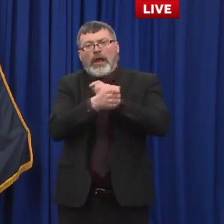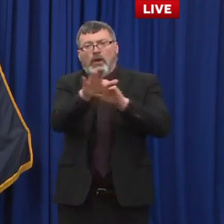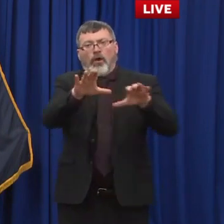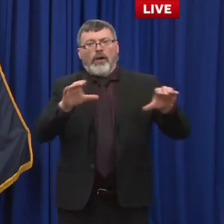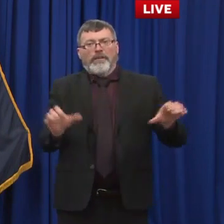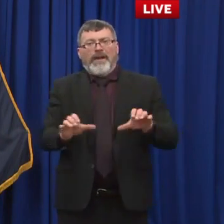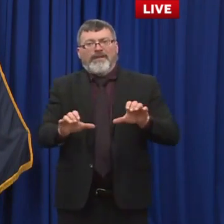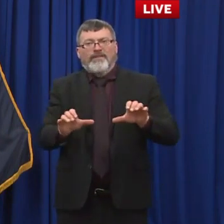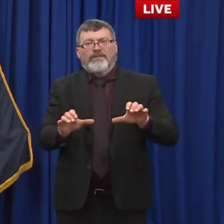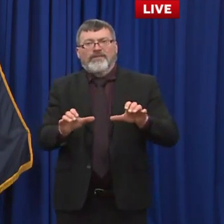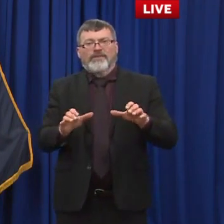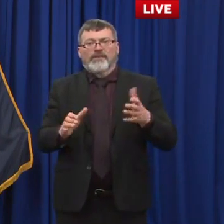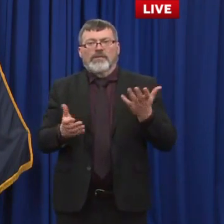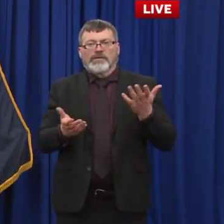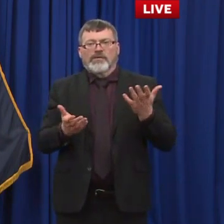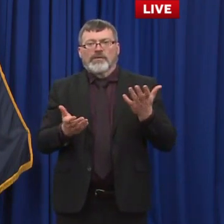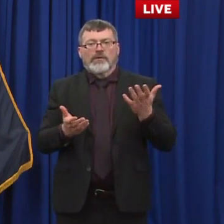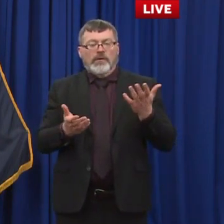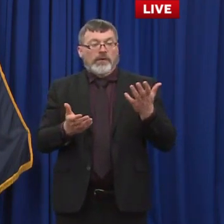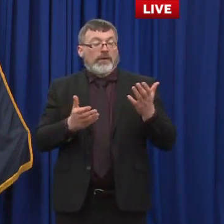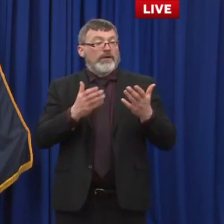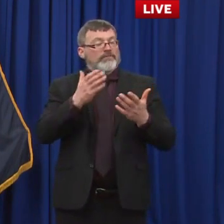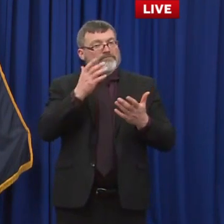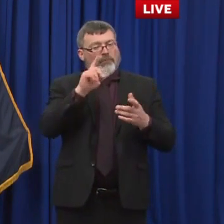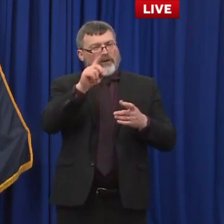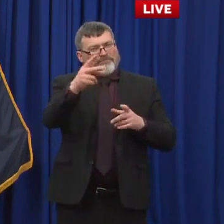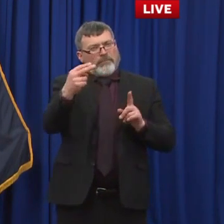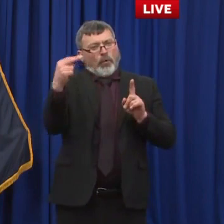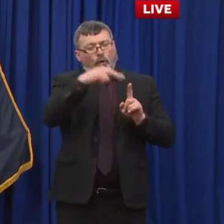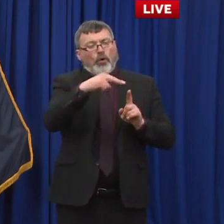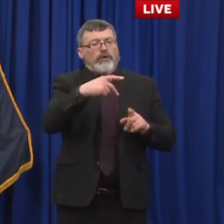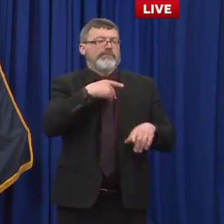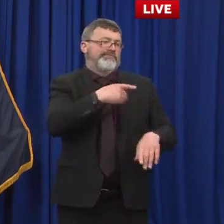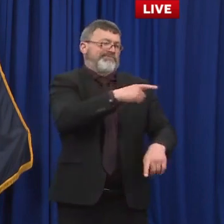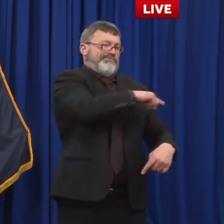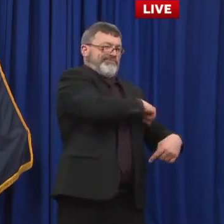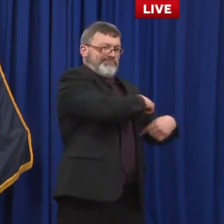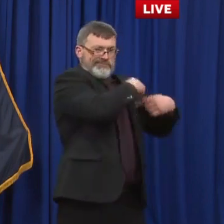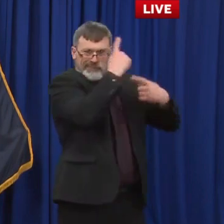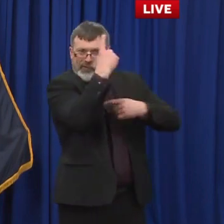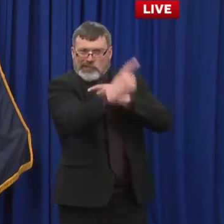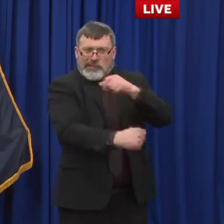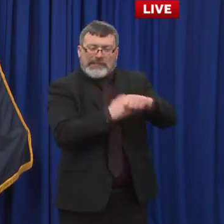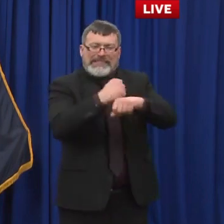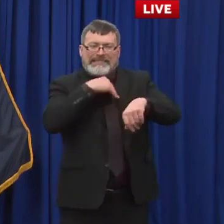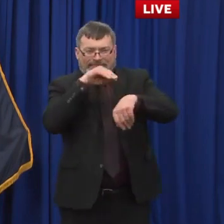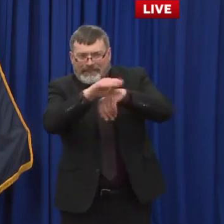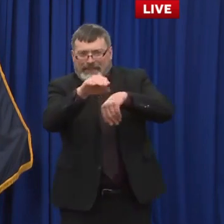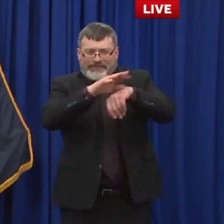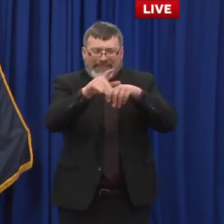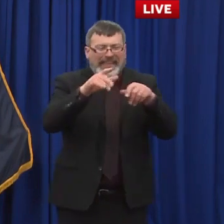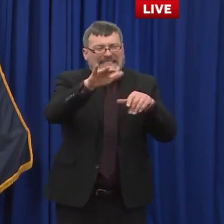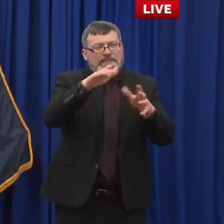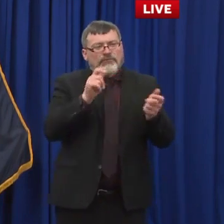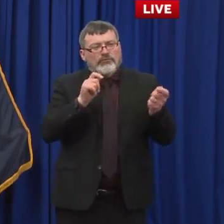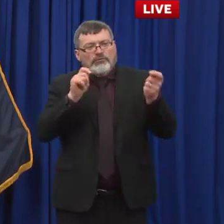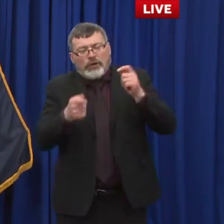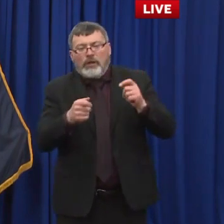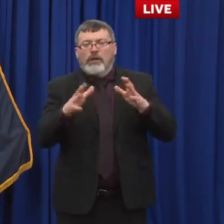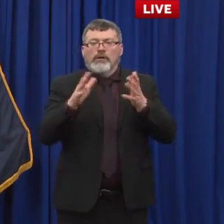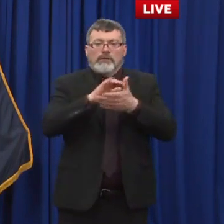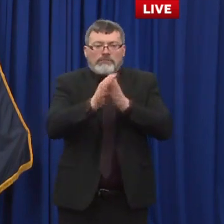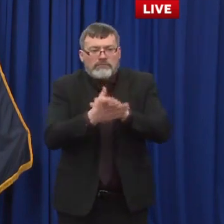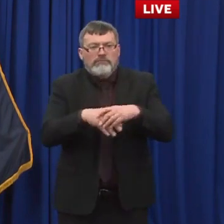And that's the great challenge here. A mask mandate is one way, I think, to get people to change their